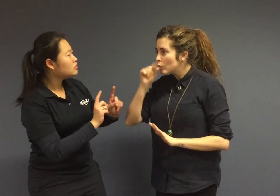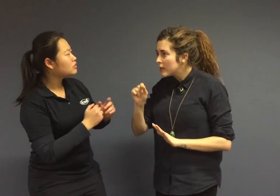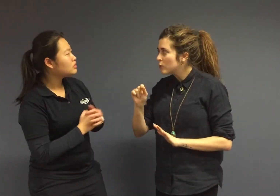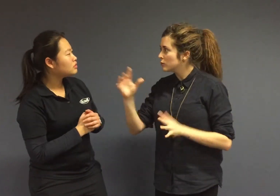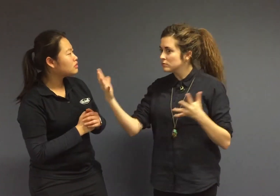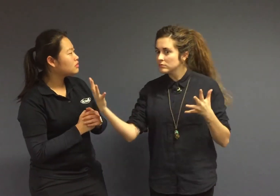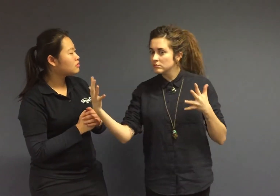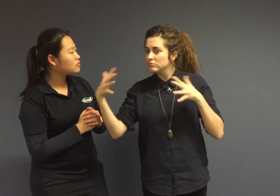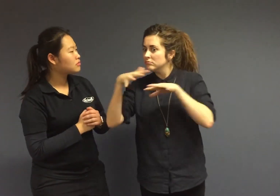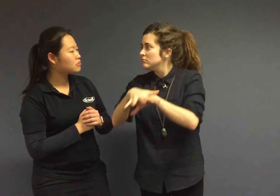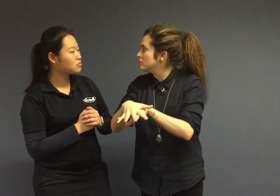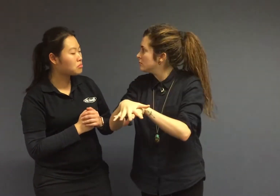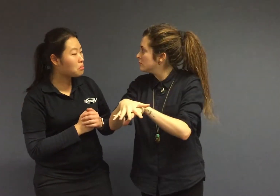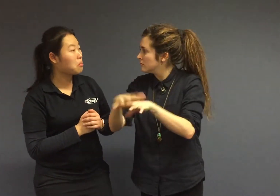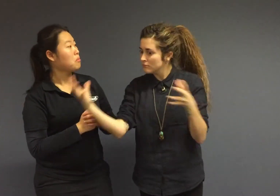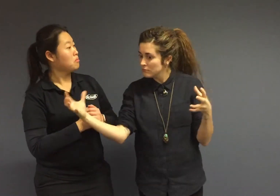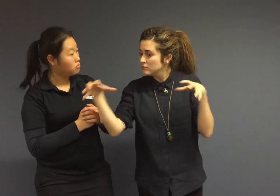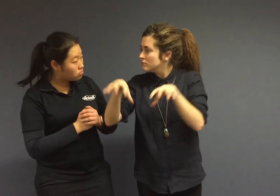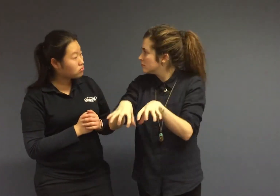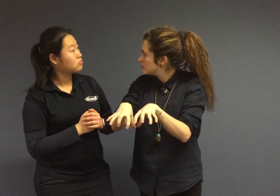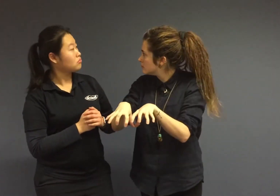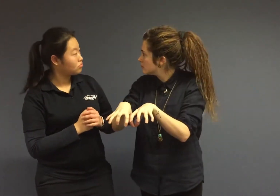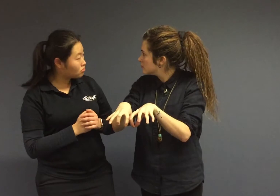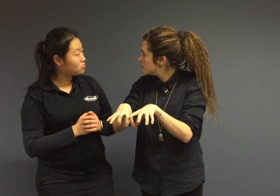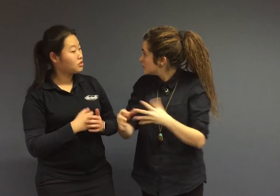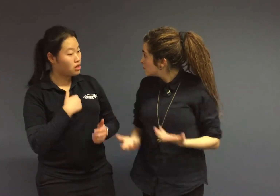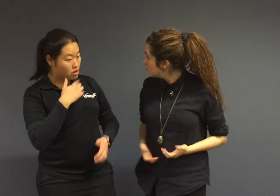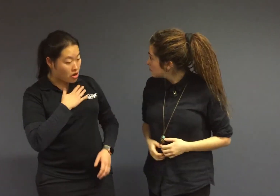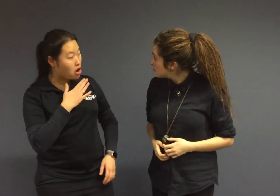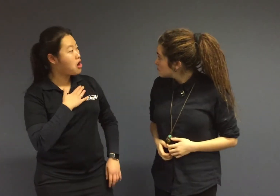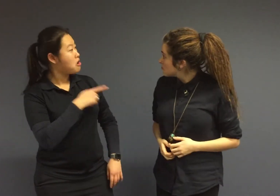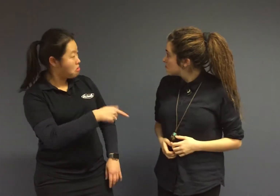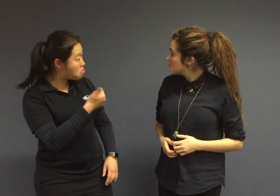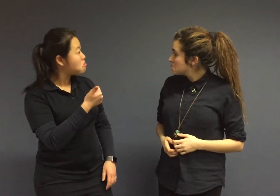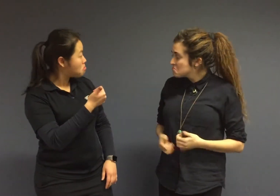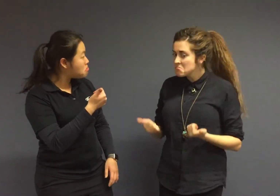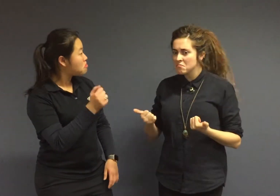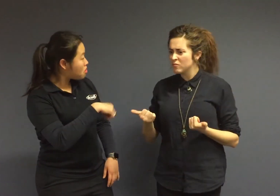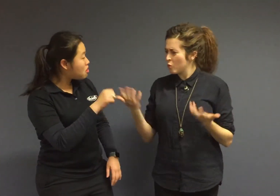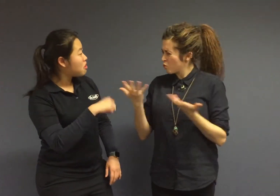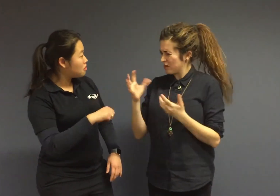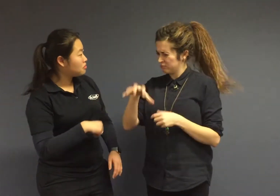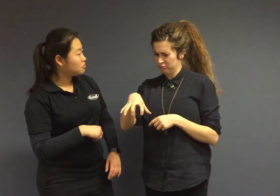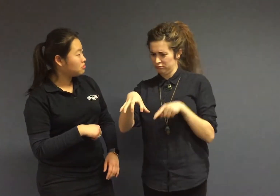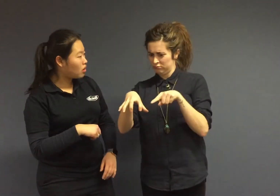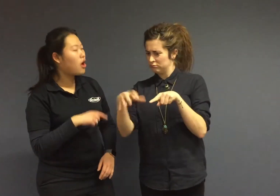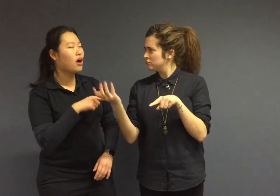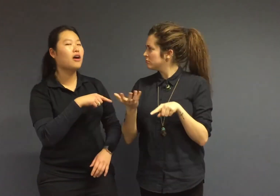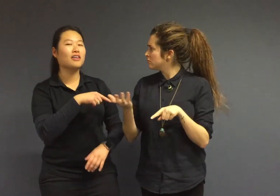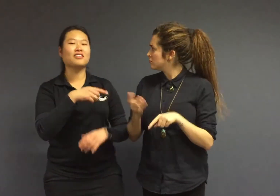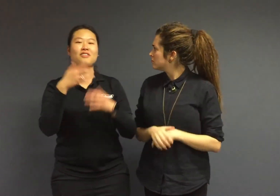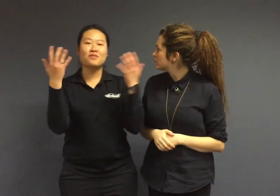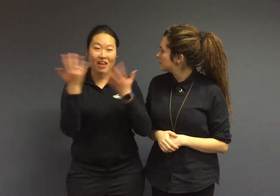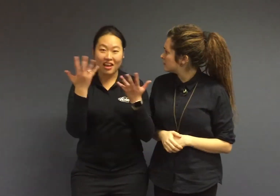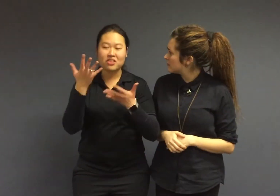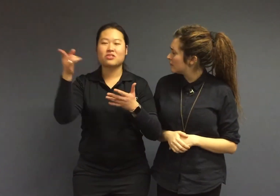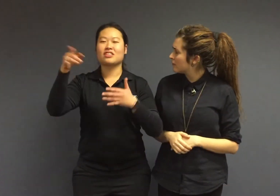we could combine the events and have them at the same place, I like that idea, now where could we have it though?